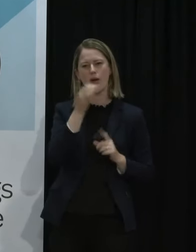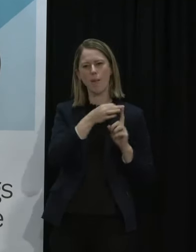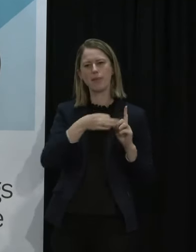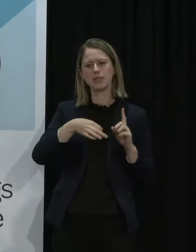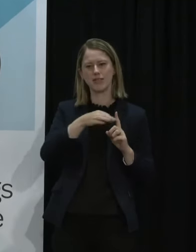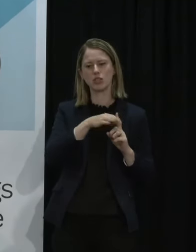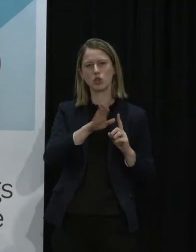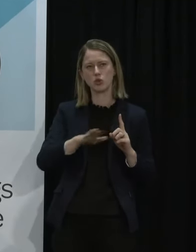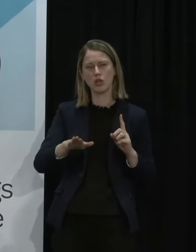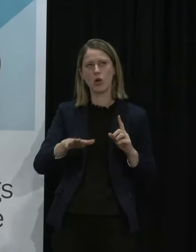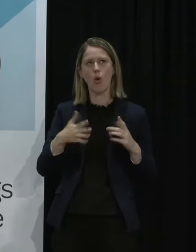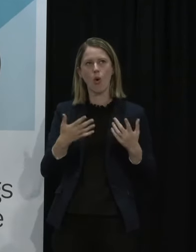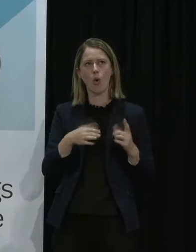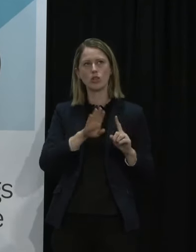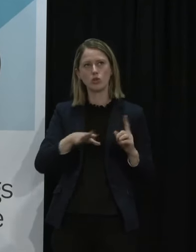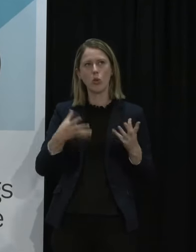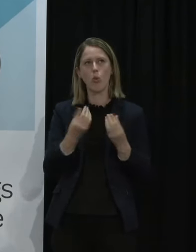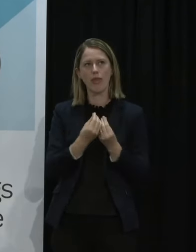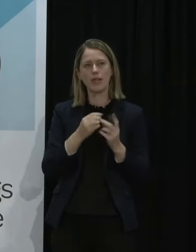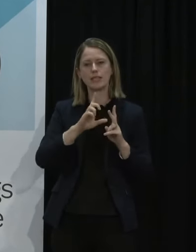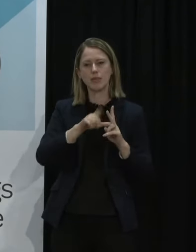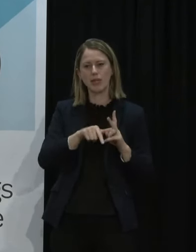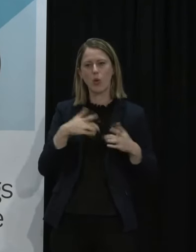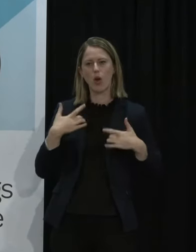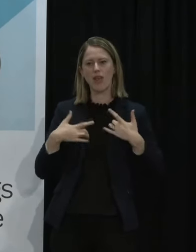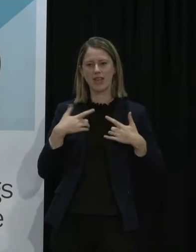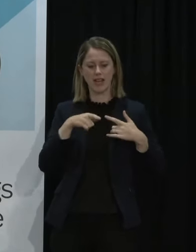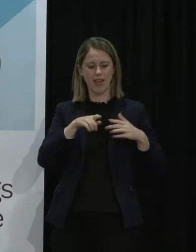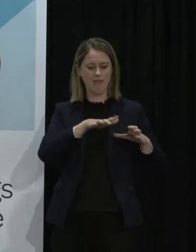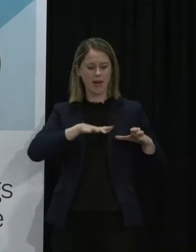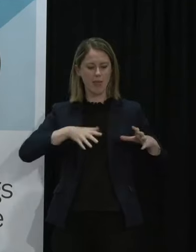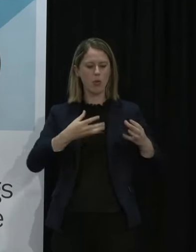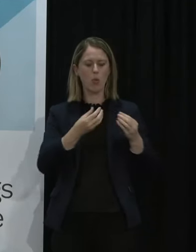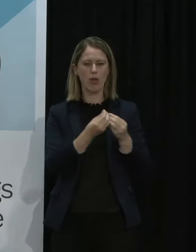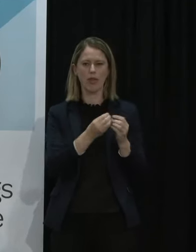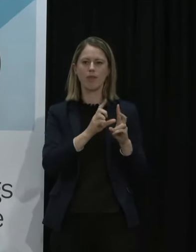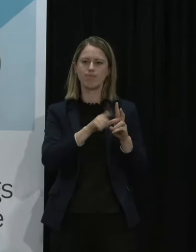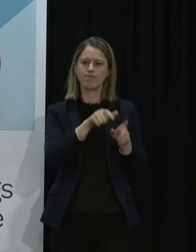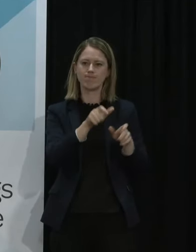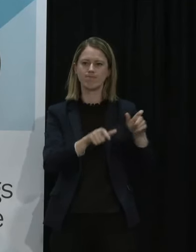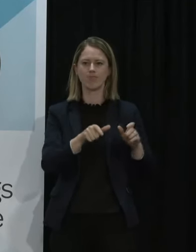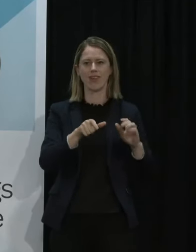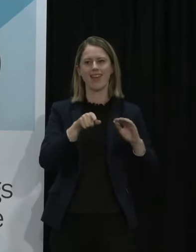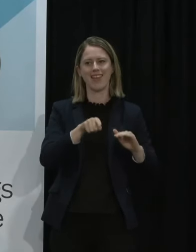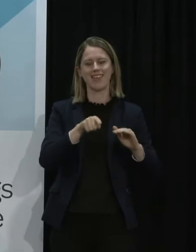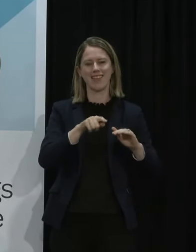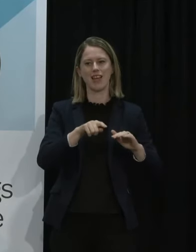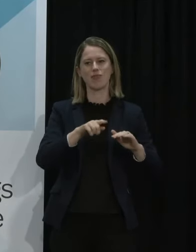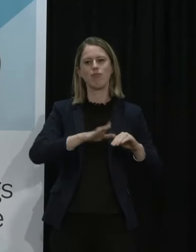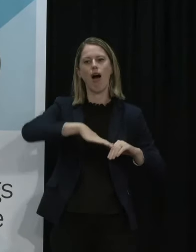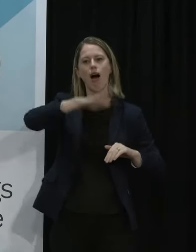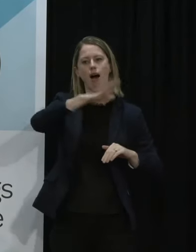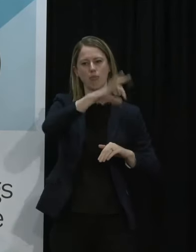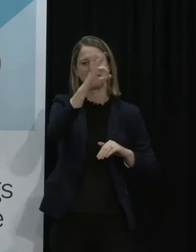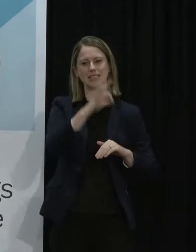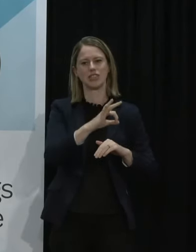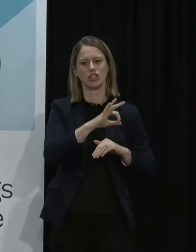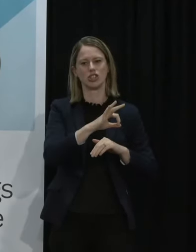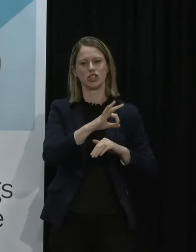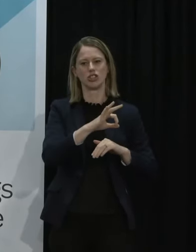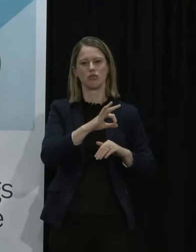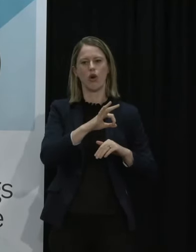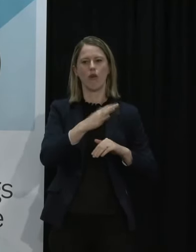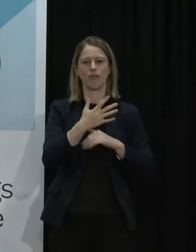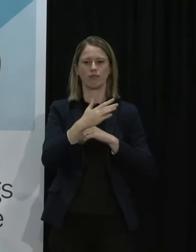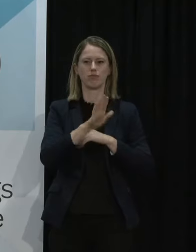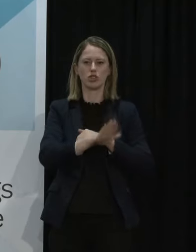and children with disabilities or living in families with disabilities are over represented in our child poverty statistics we know that